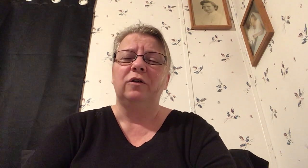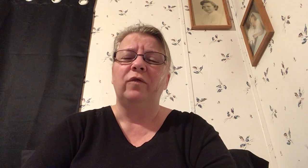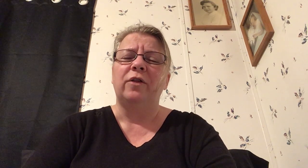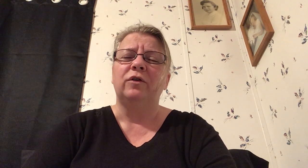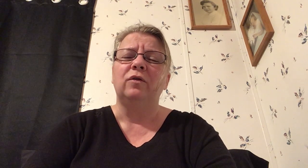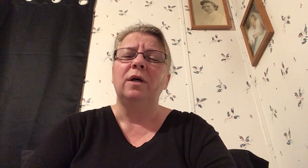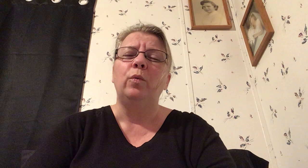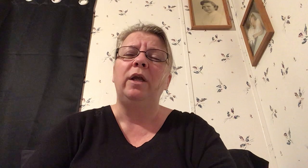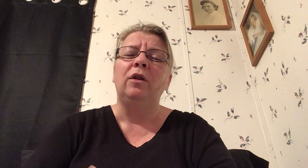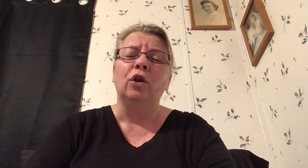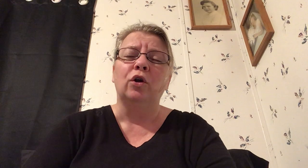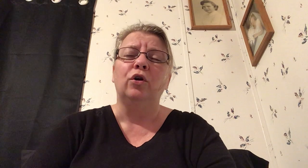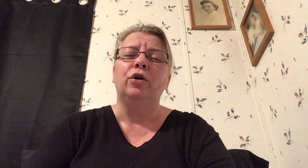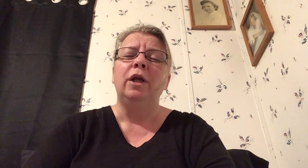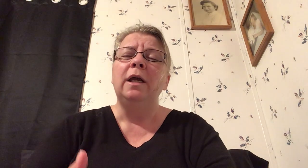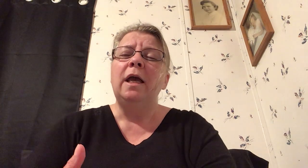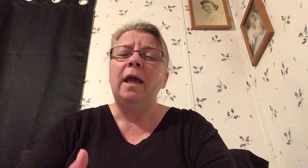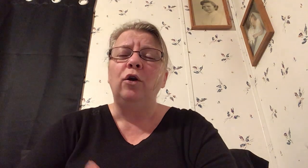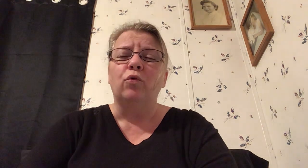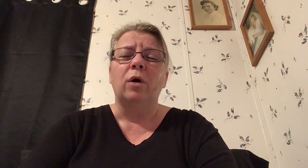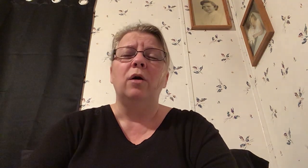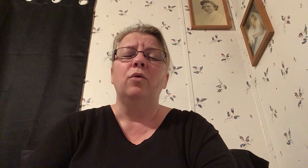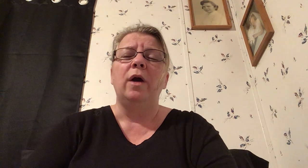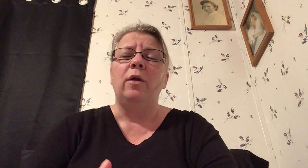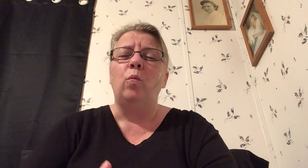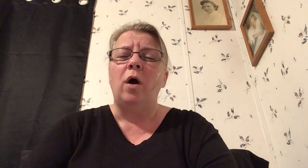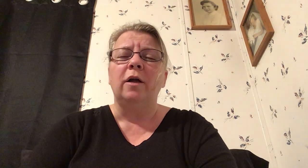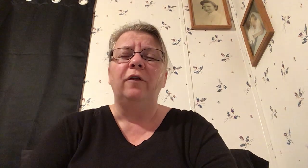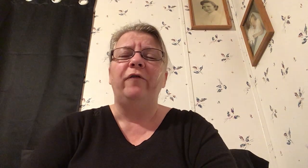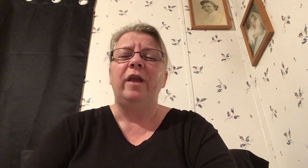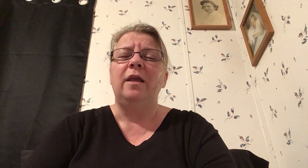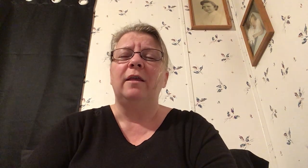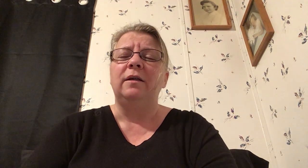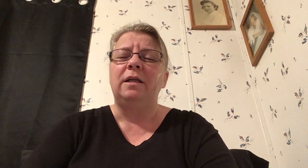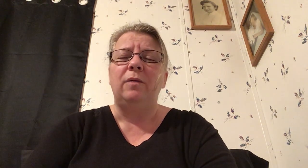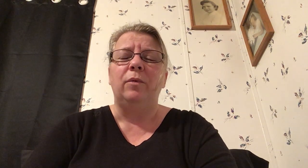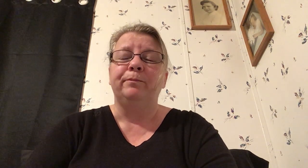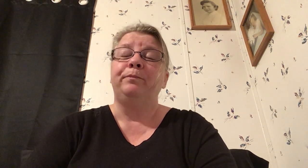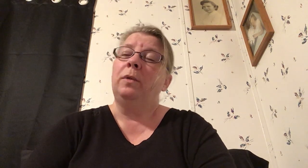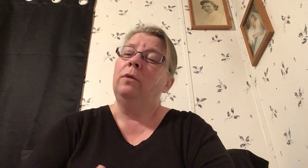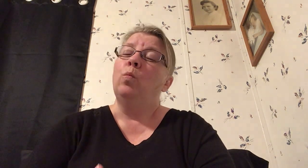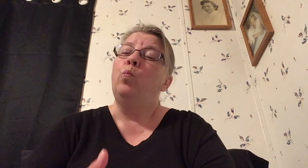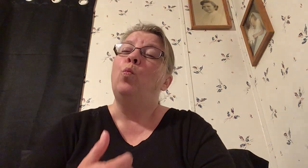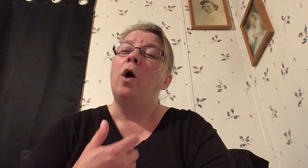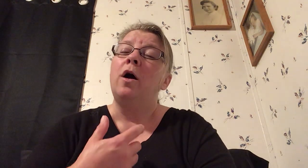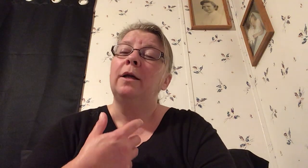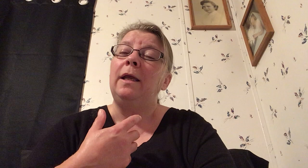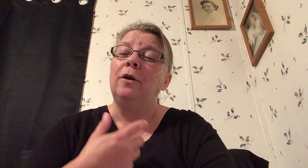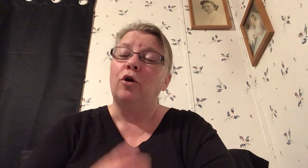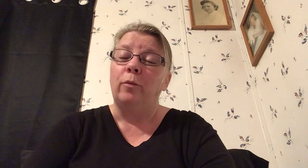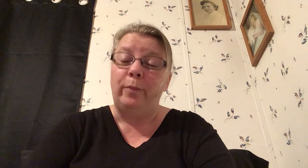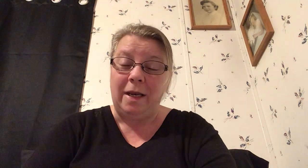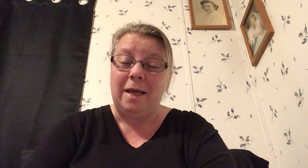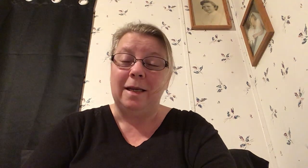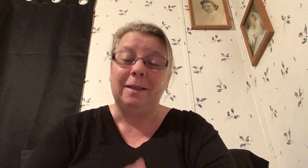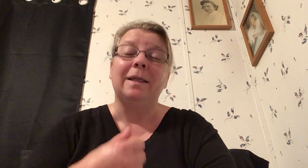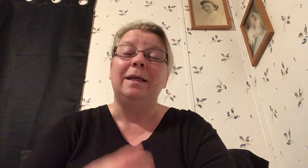us father so that we can learn and grow and walk in faith and deep walk in our obedience and